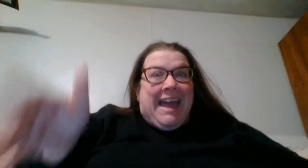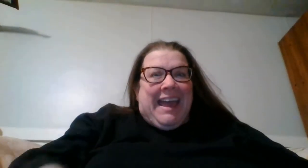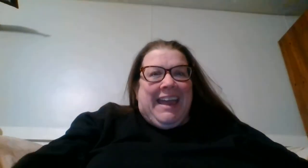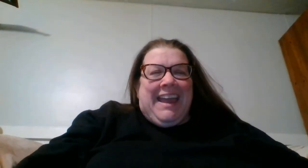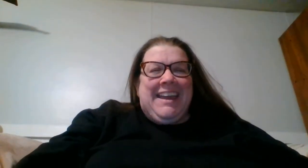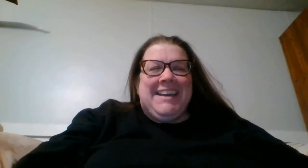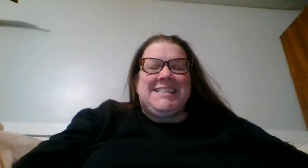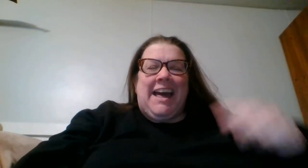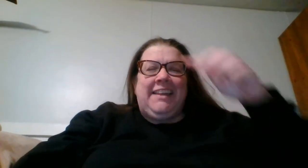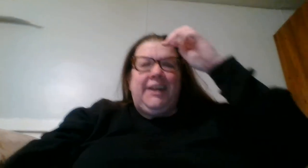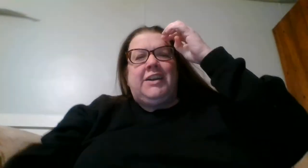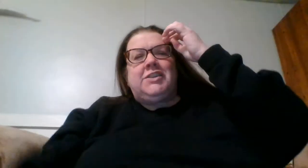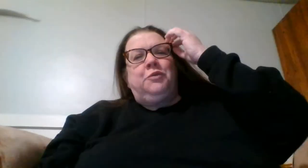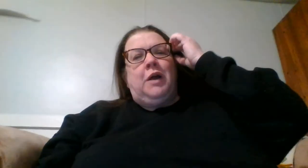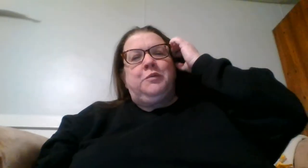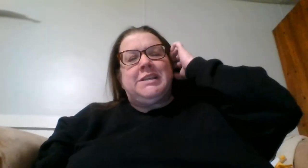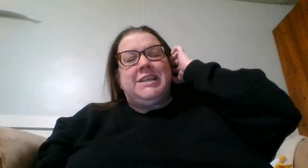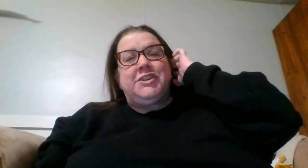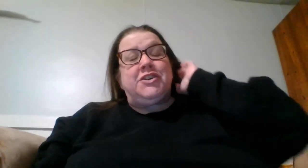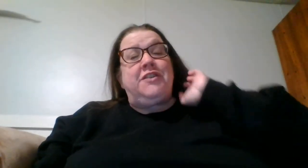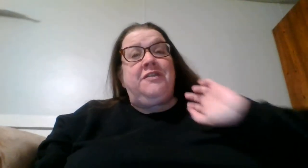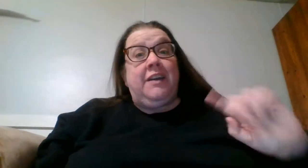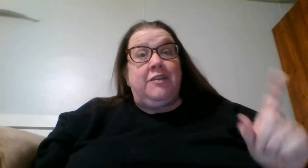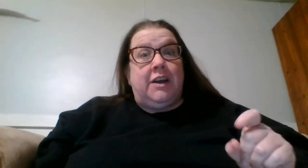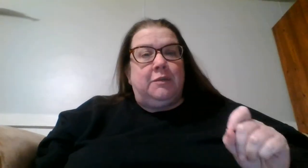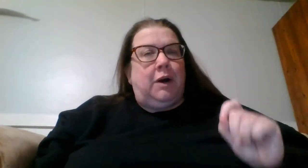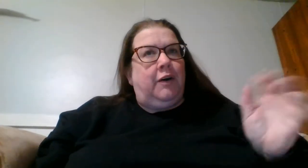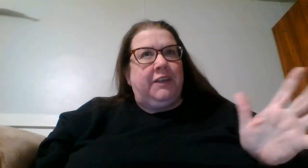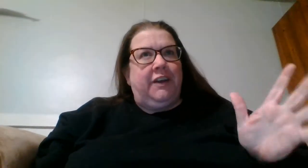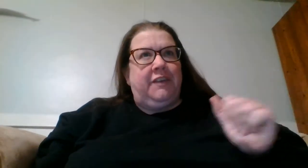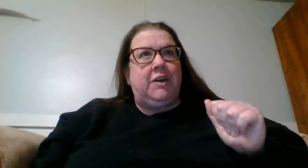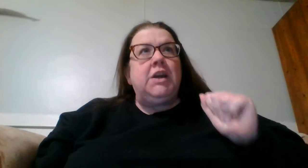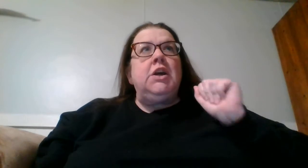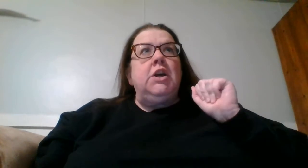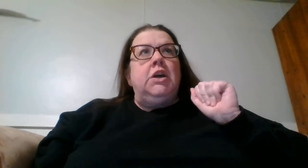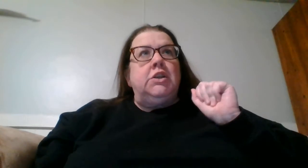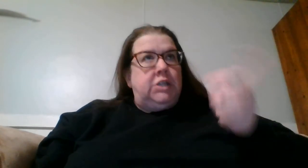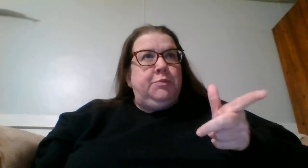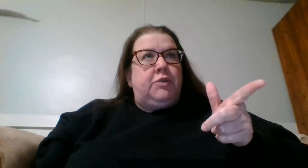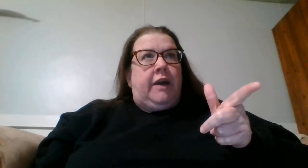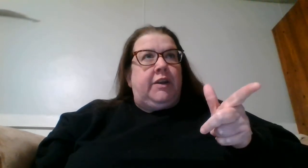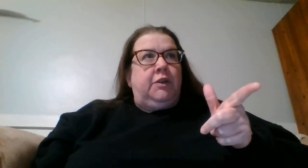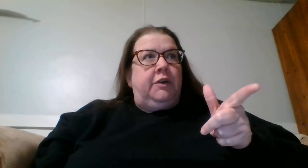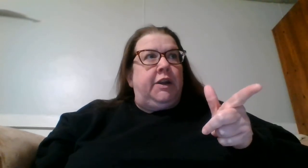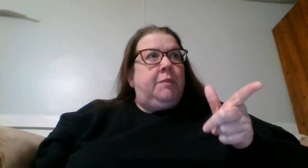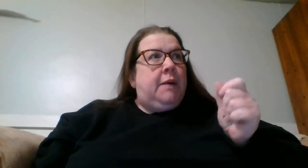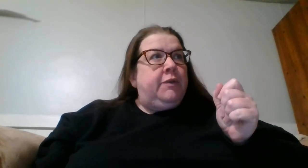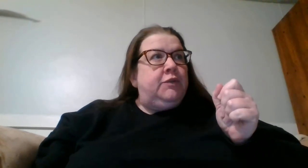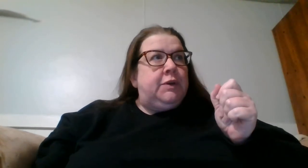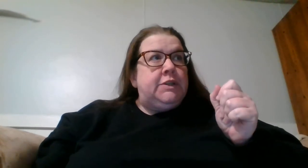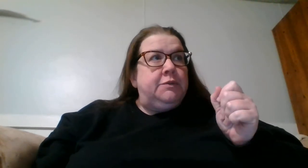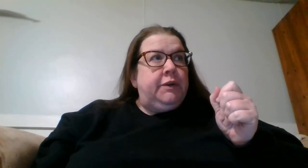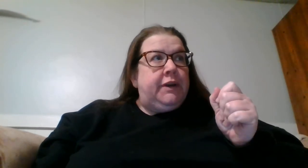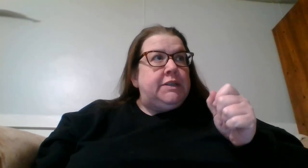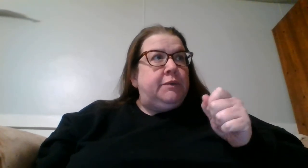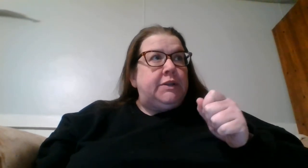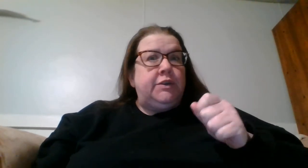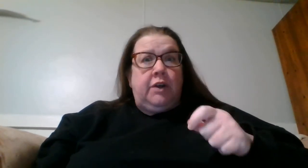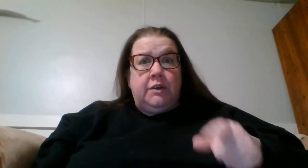Hey, hey, it's Kelly here at Don't Run Mrs. Your favorite, well, hopefully your favorite Jeep driving lawyer, mom of twins, street crazy rescue dogs